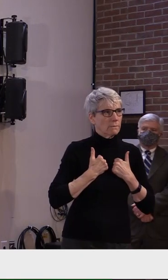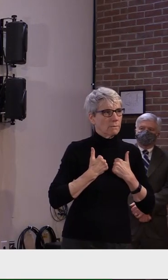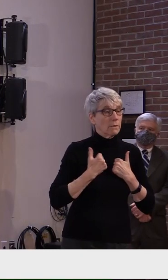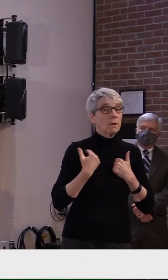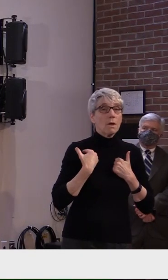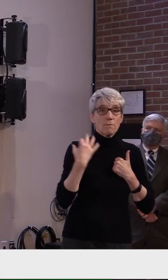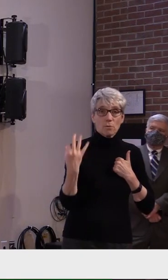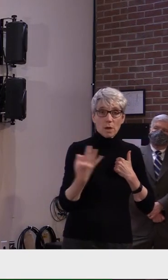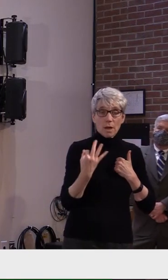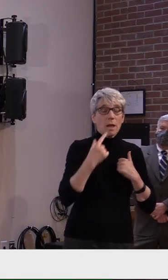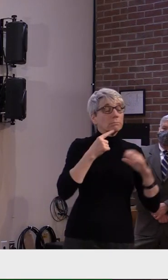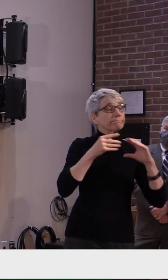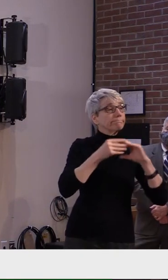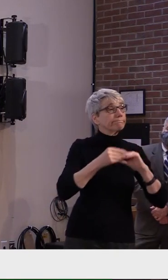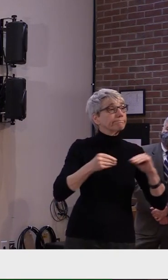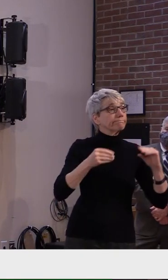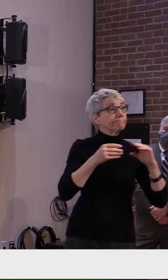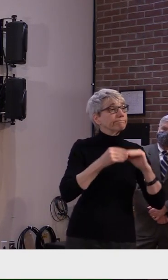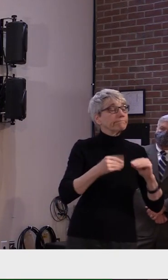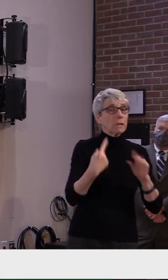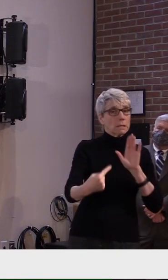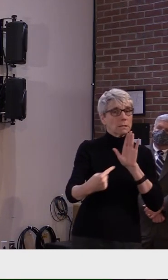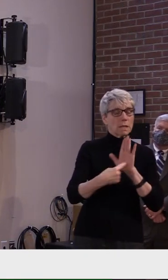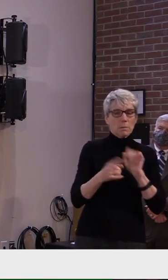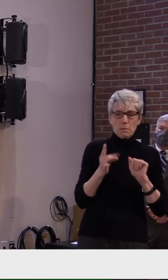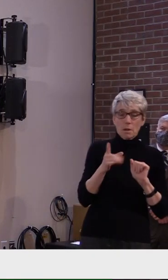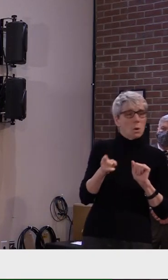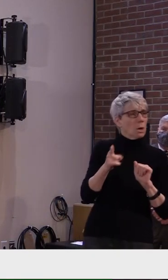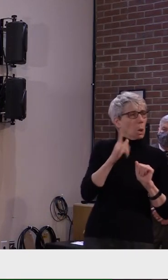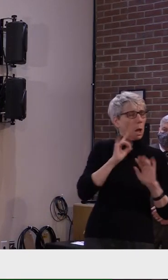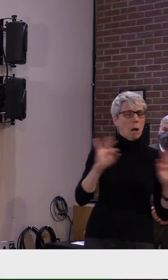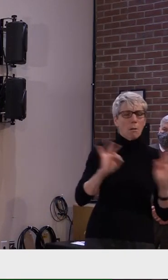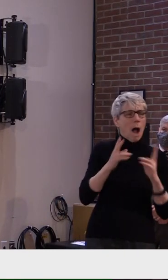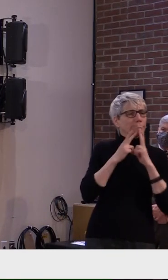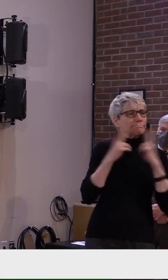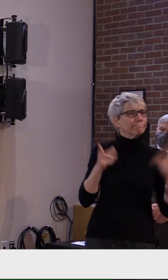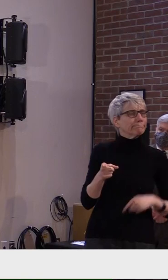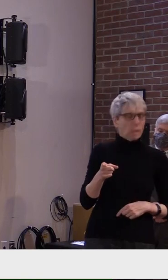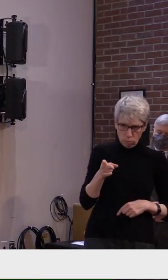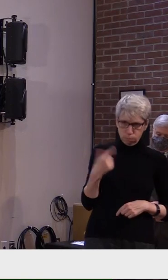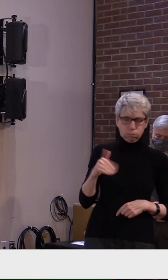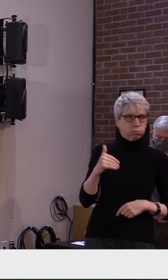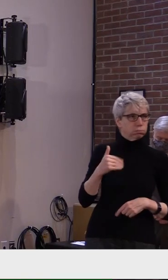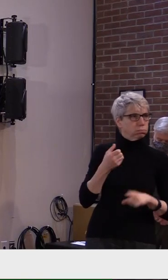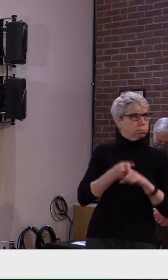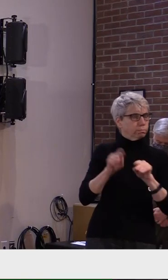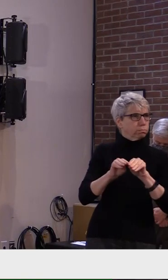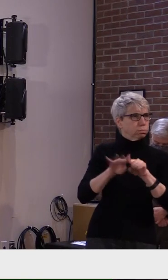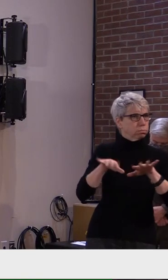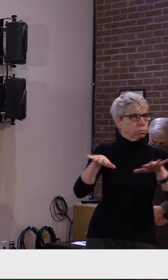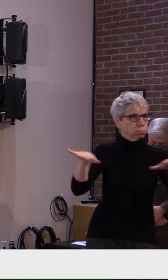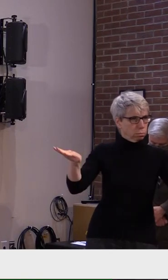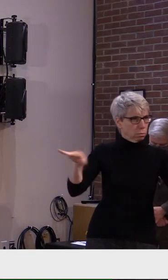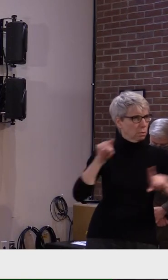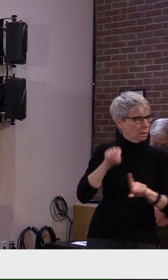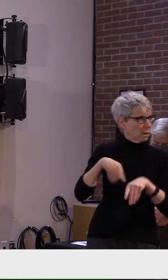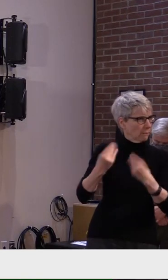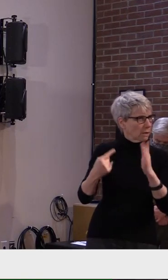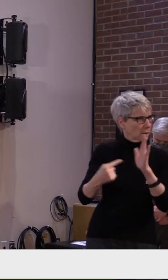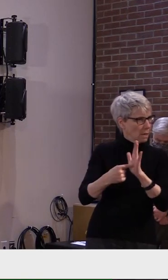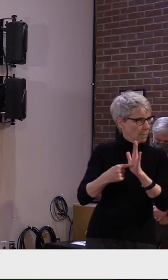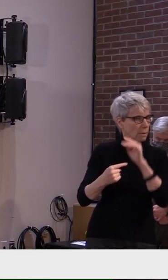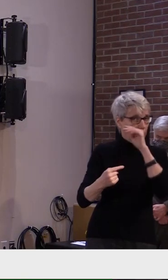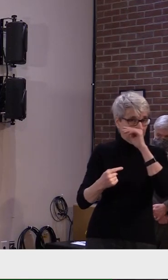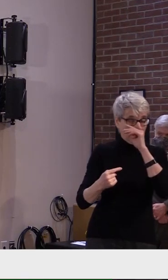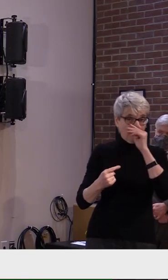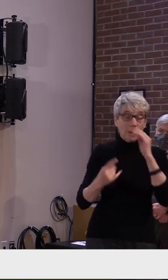easily a seemingly harmless social gathering could lead to cascading numbers of cases and outbreaks. Today